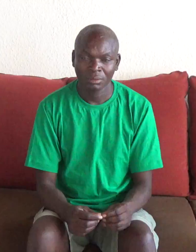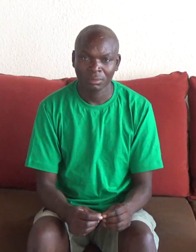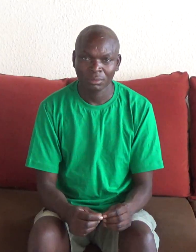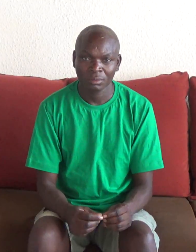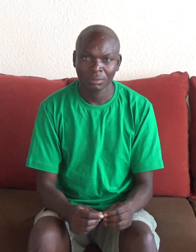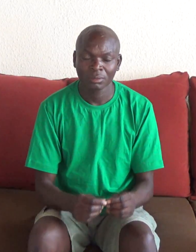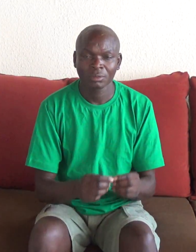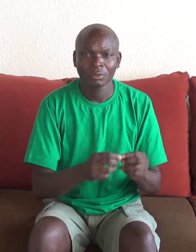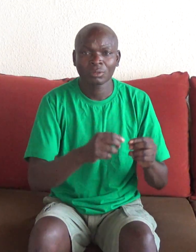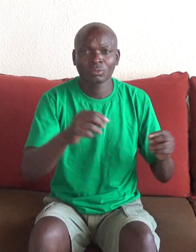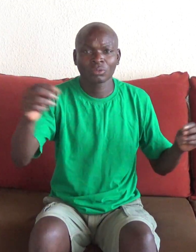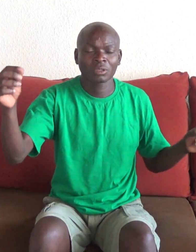I am best friend